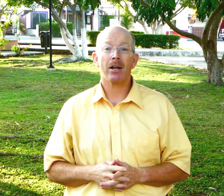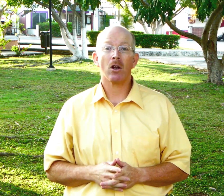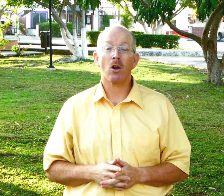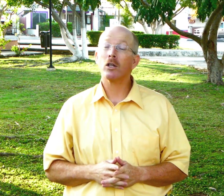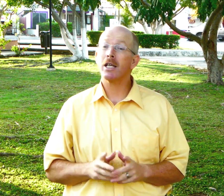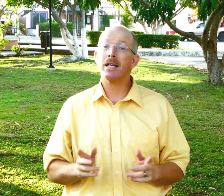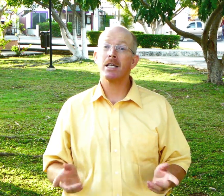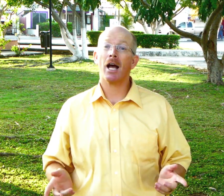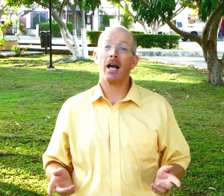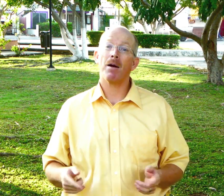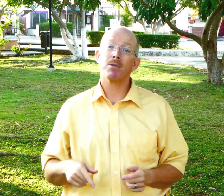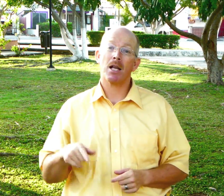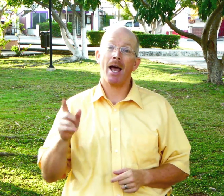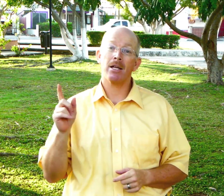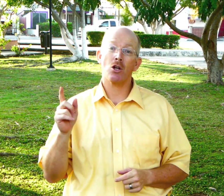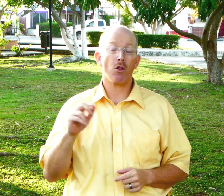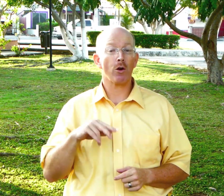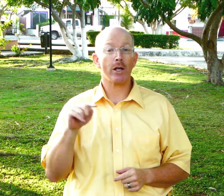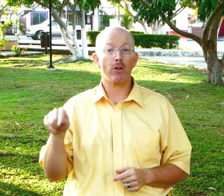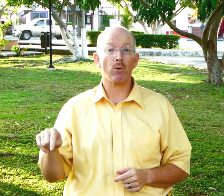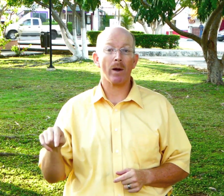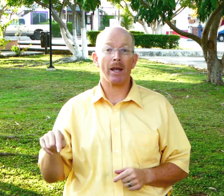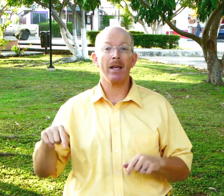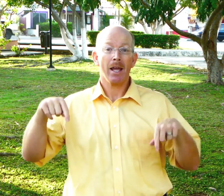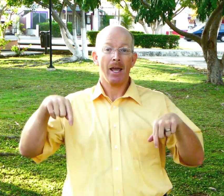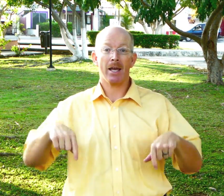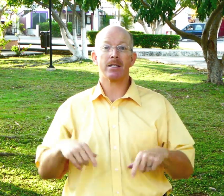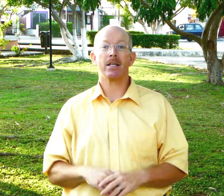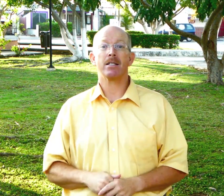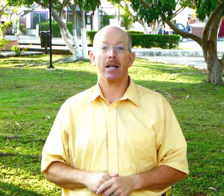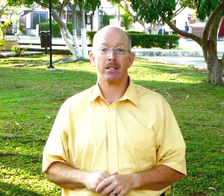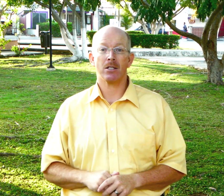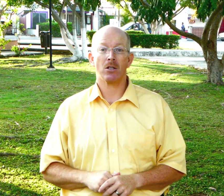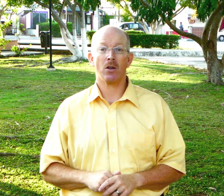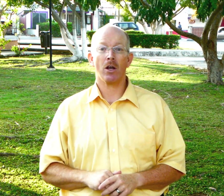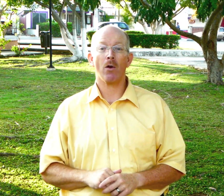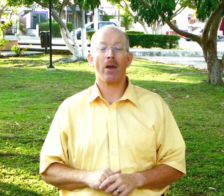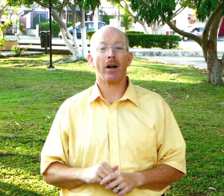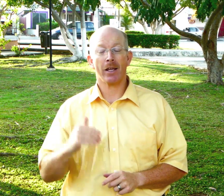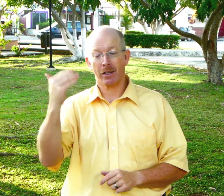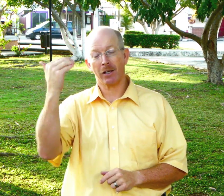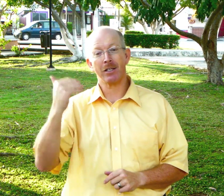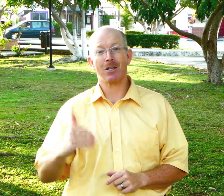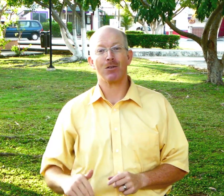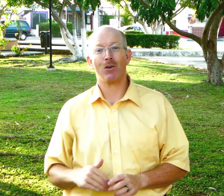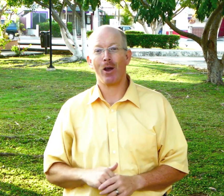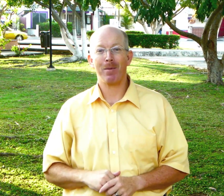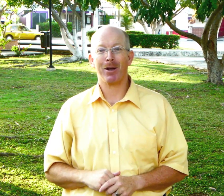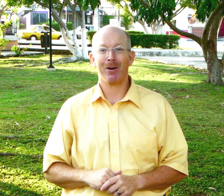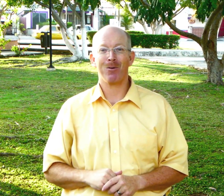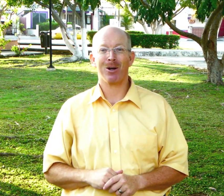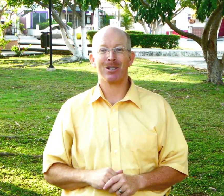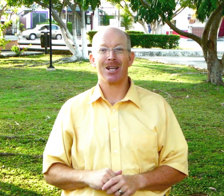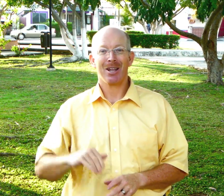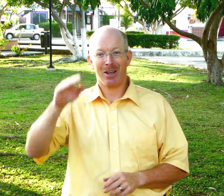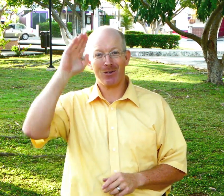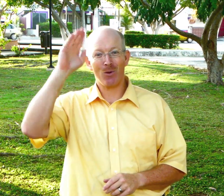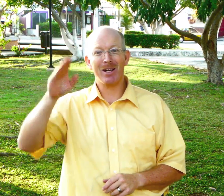learn signs comm slash 33 is this lesson so you can go there and get the list of the vocabulary words thanks for watching